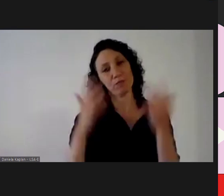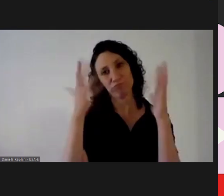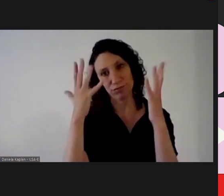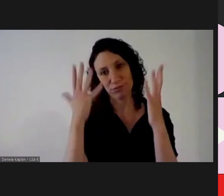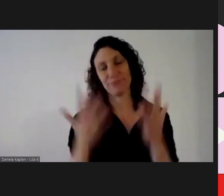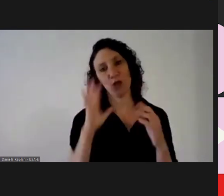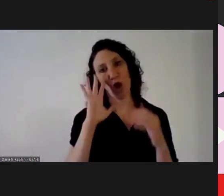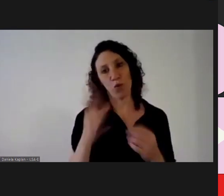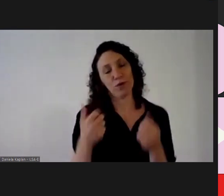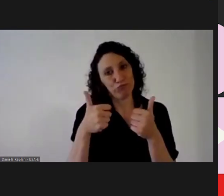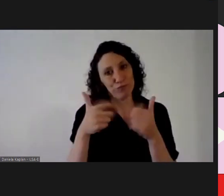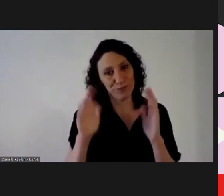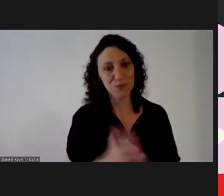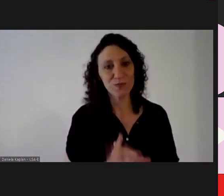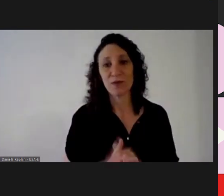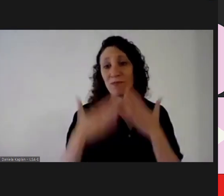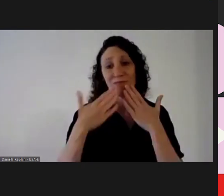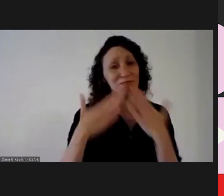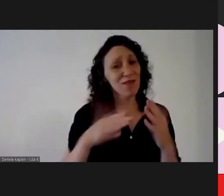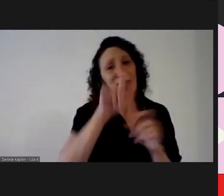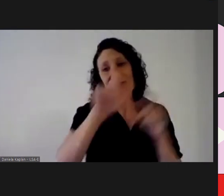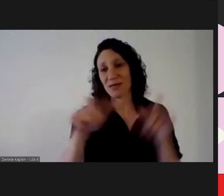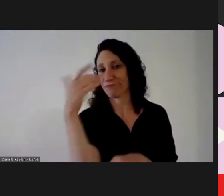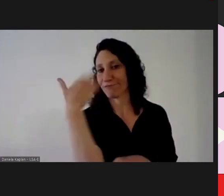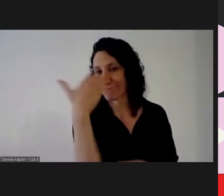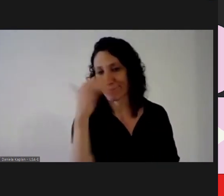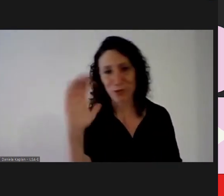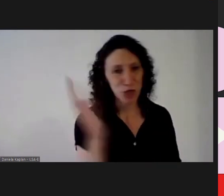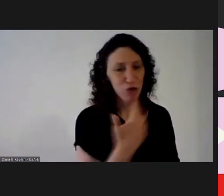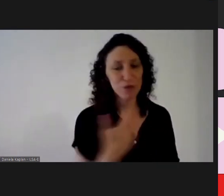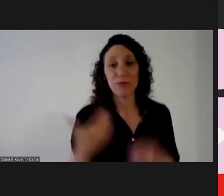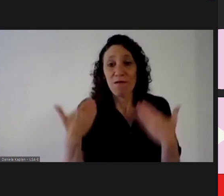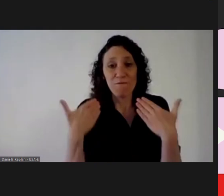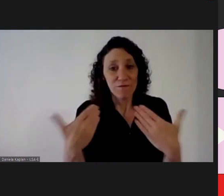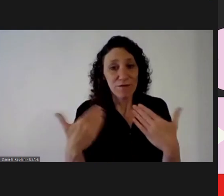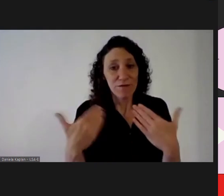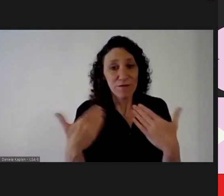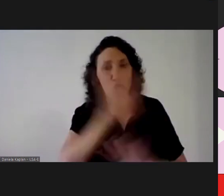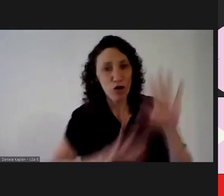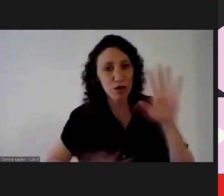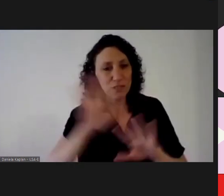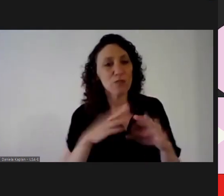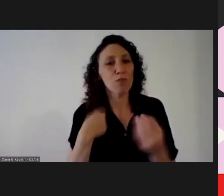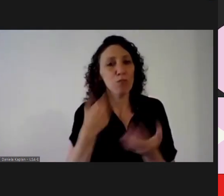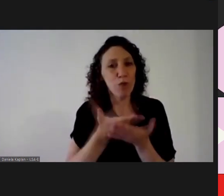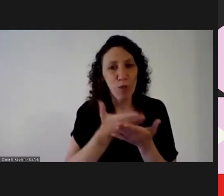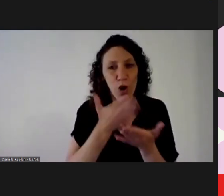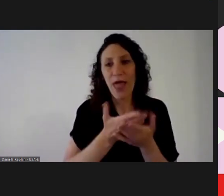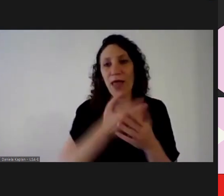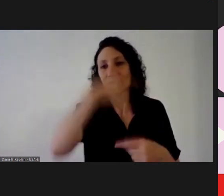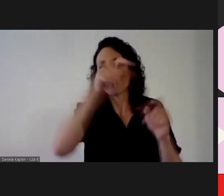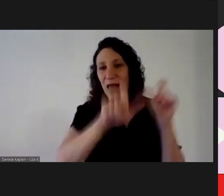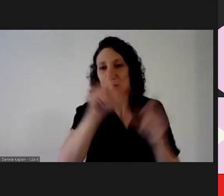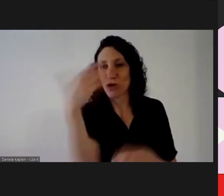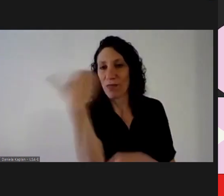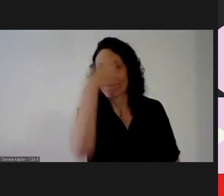you for all the panelists for